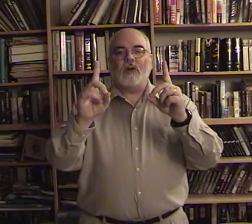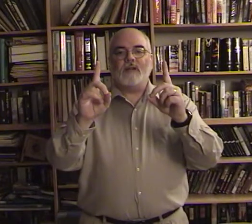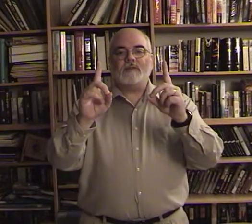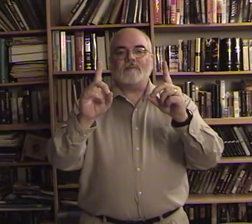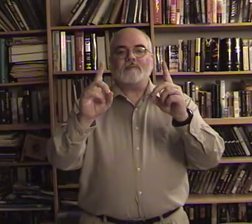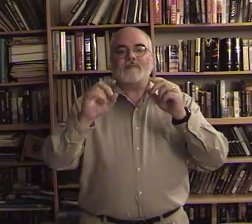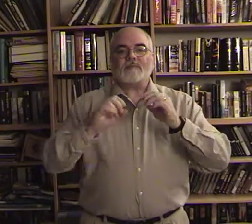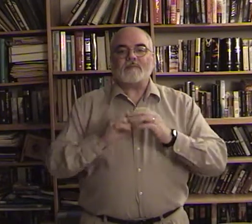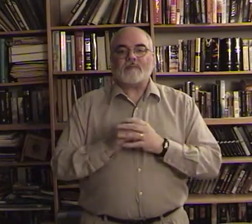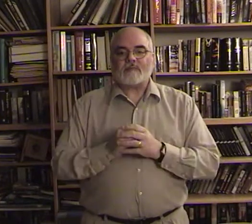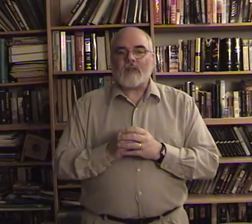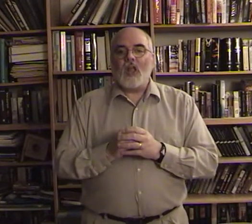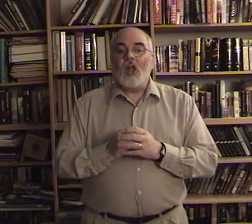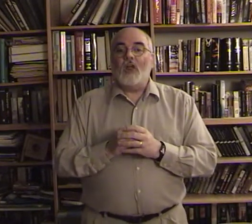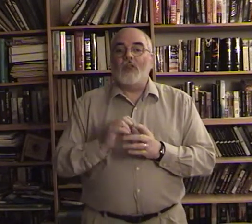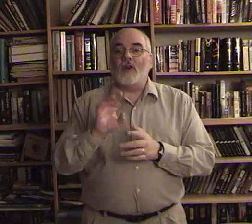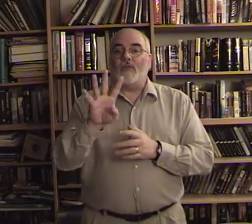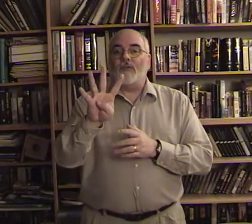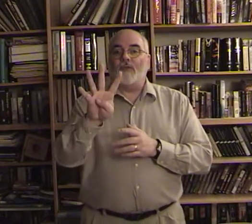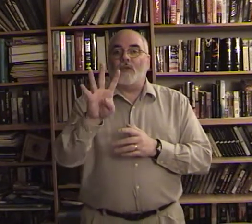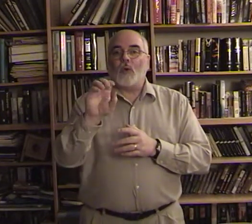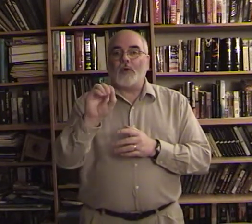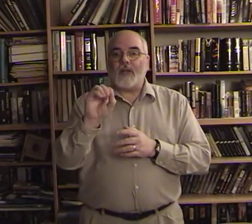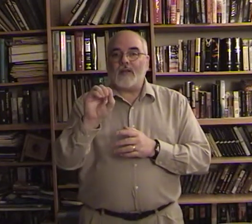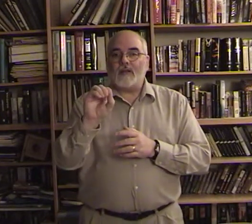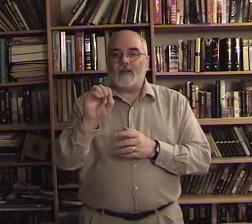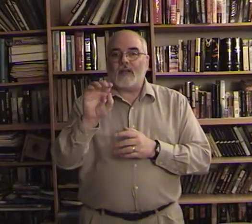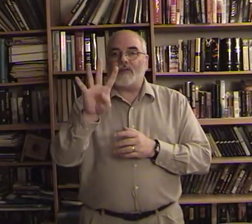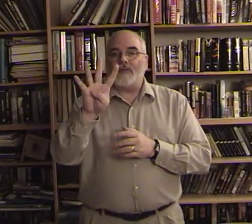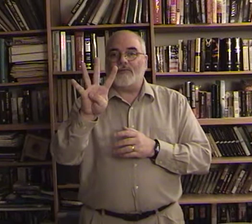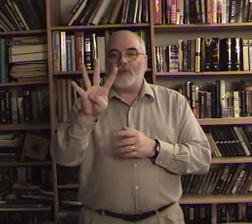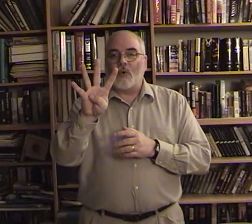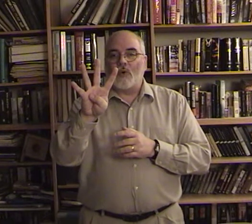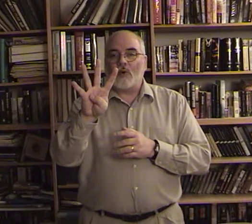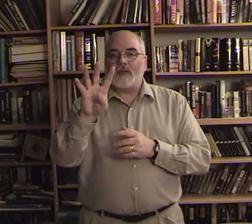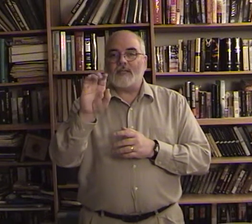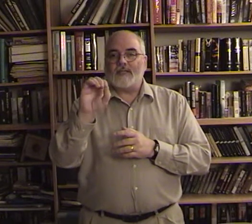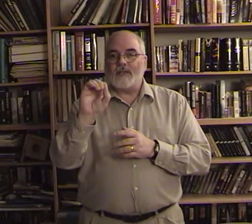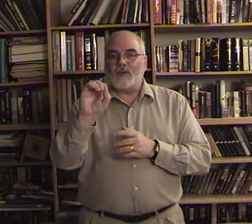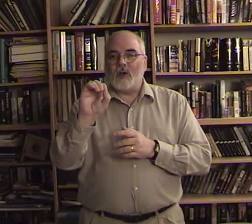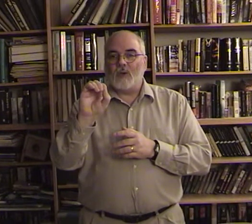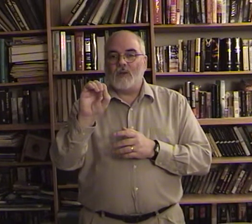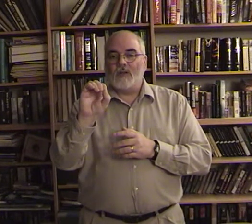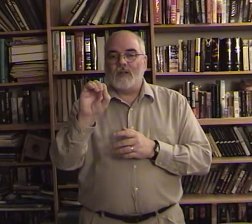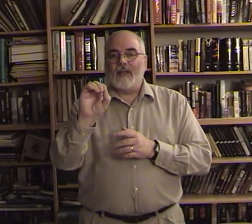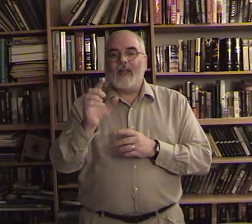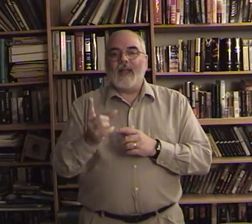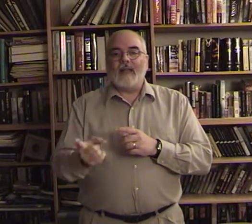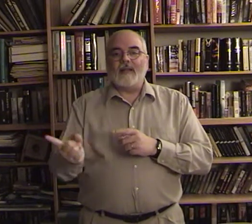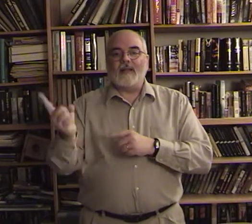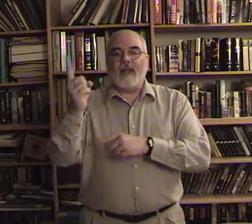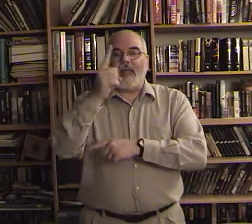during the 40 that's 4 0 days